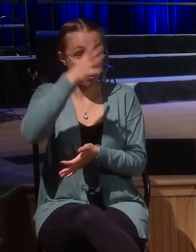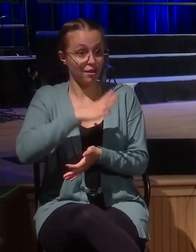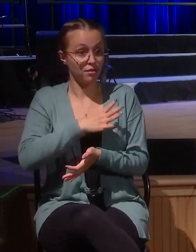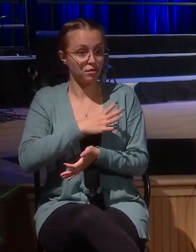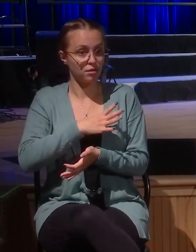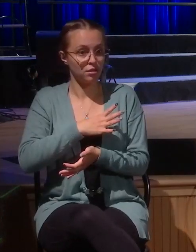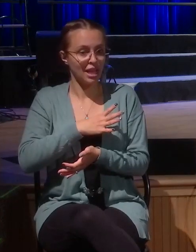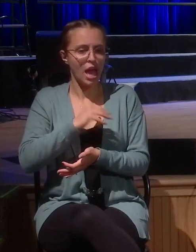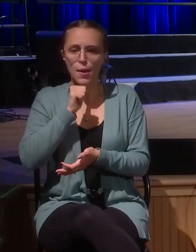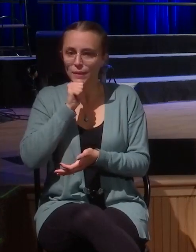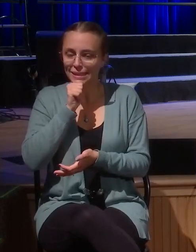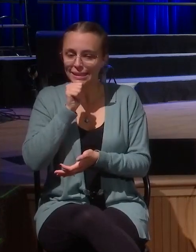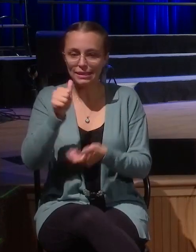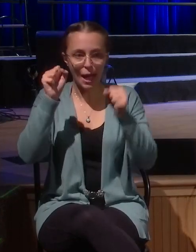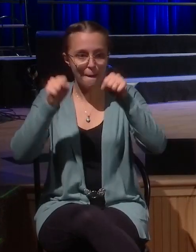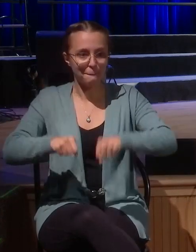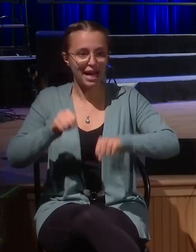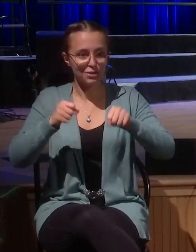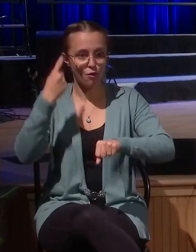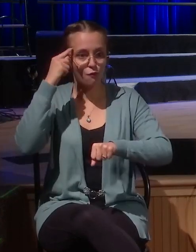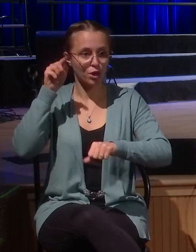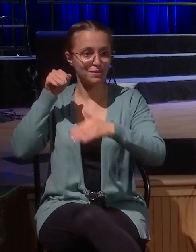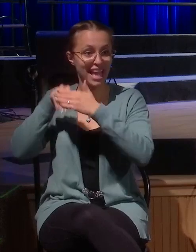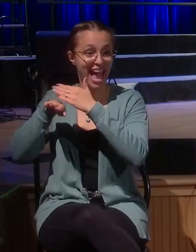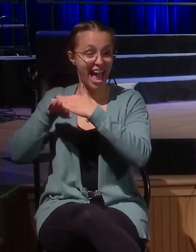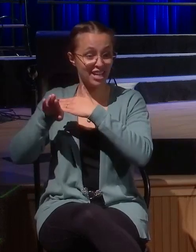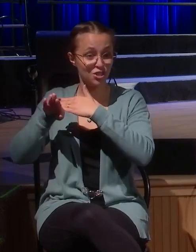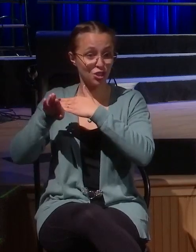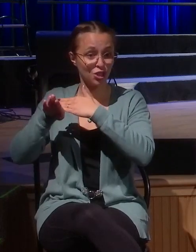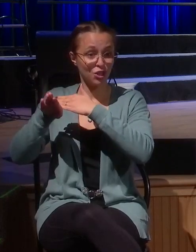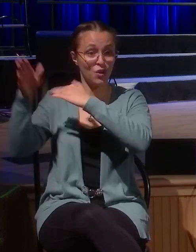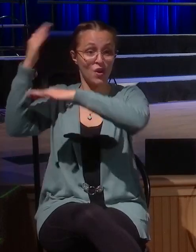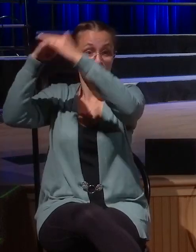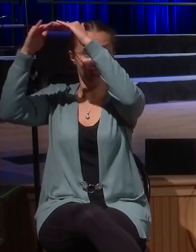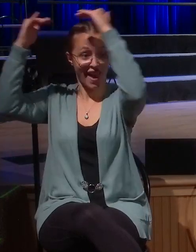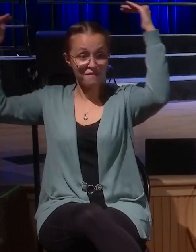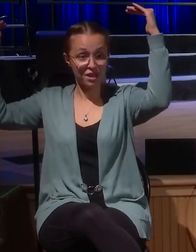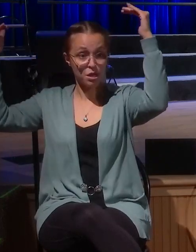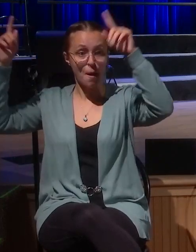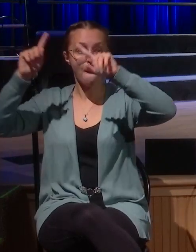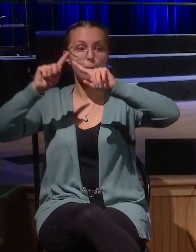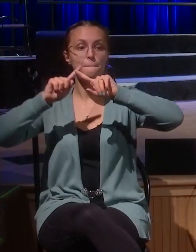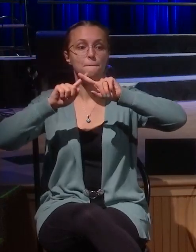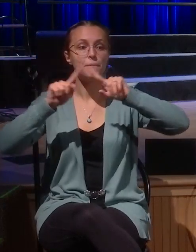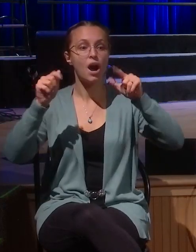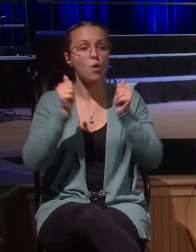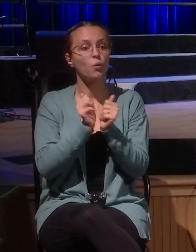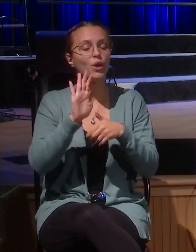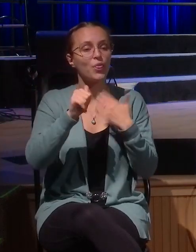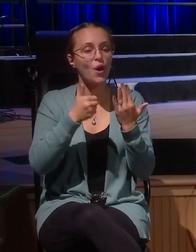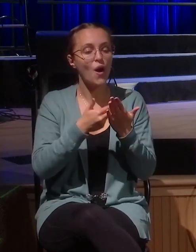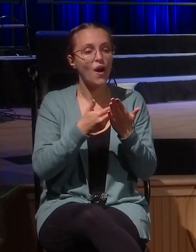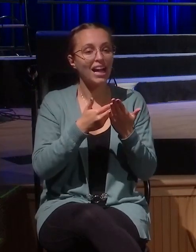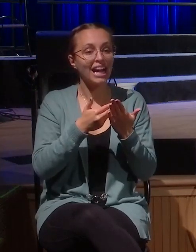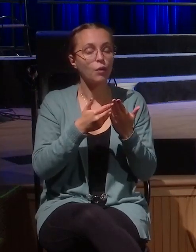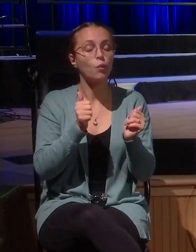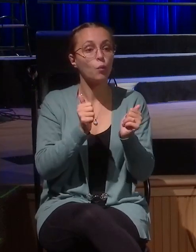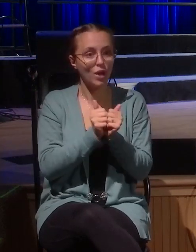Impossible for him to inherit the kingdom of God by man's standards. But with God all things are possible. He says, now here is a rich man